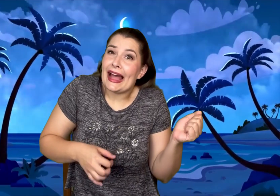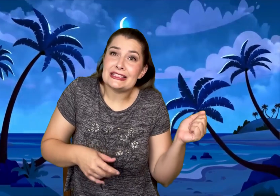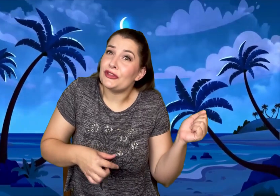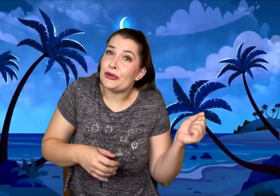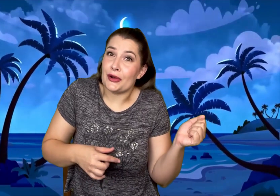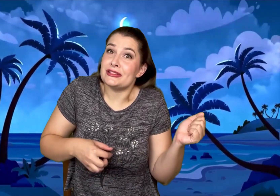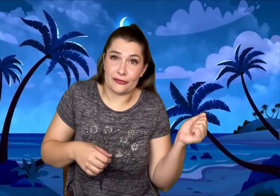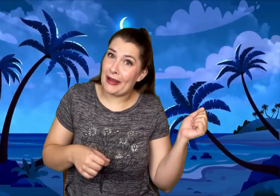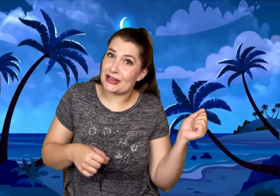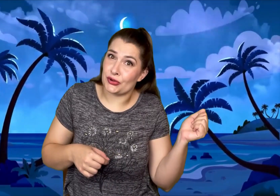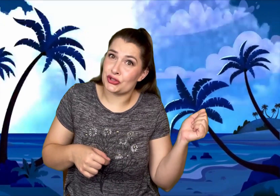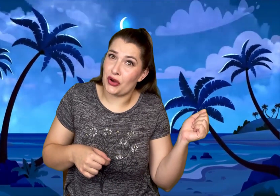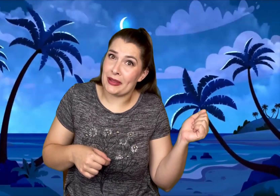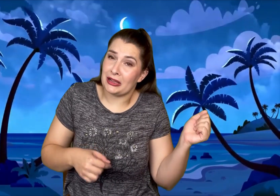last few notes of banjo strumming!